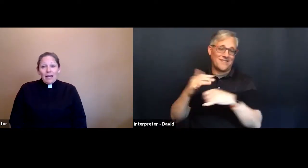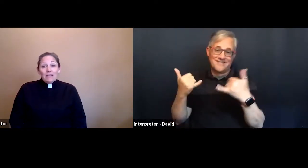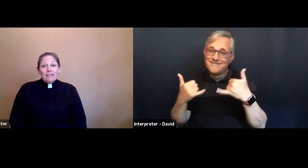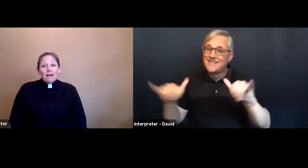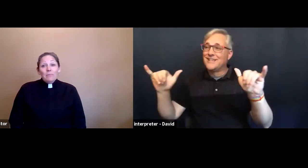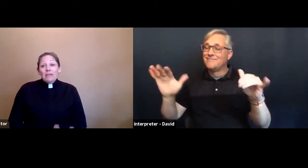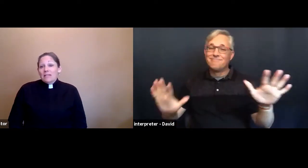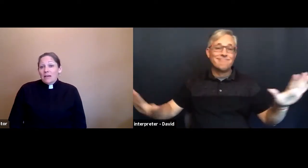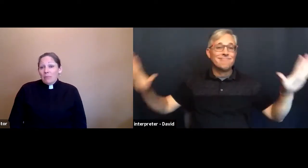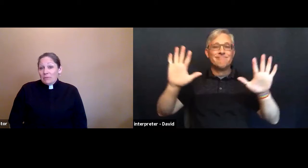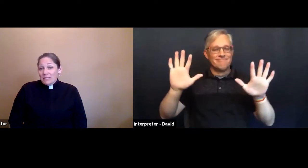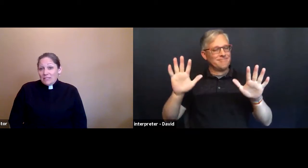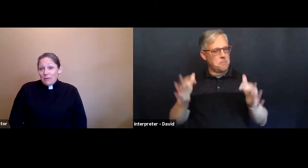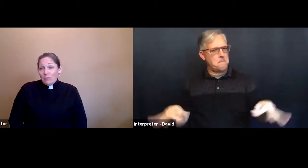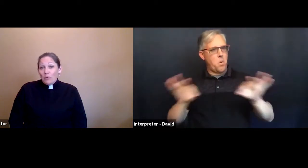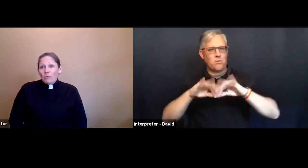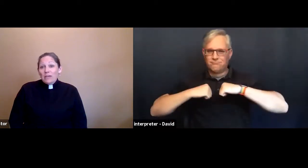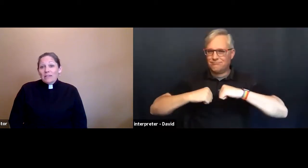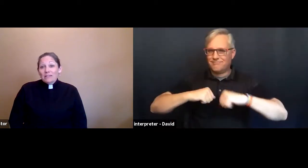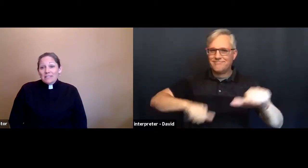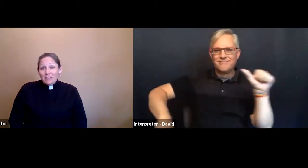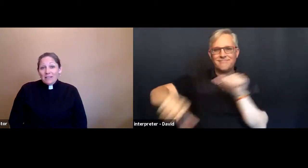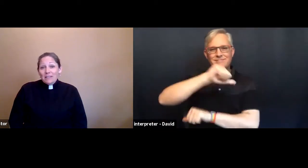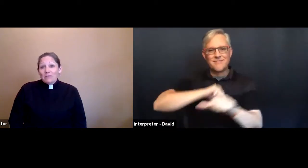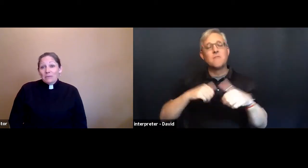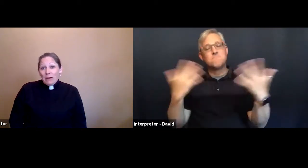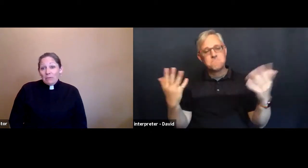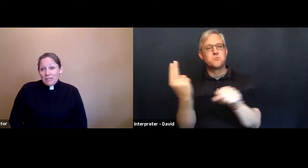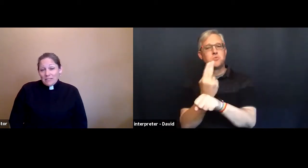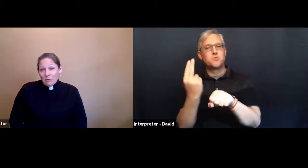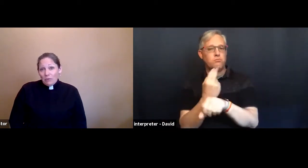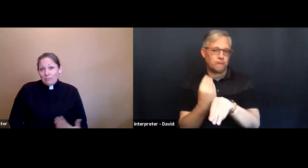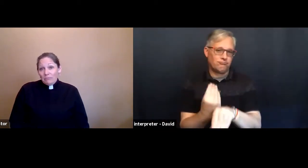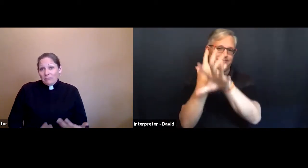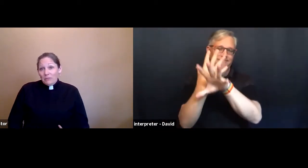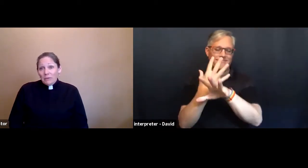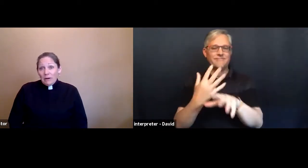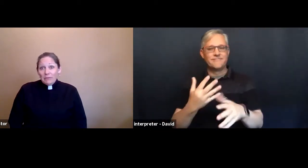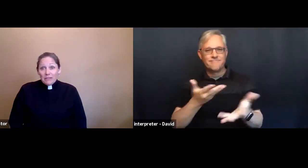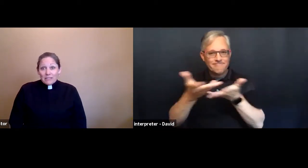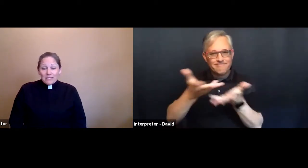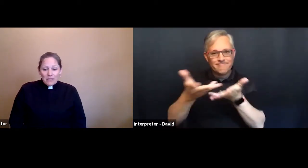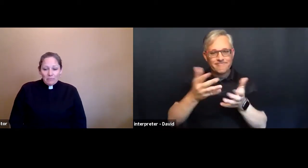And in that Bible study time, we study the Bible lesson that we'll learn about the next Sunday.